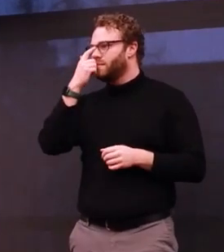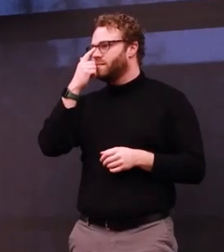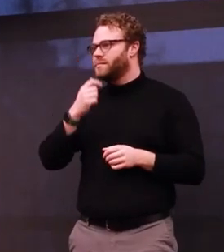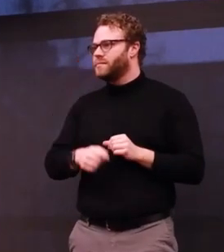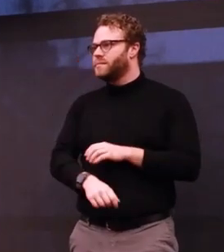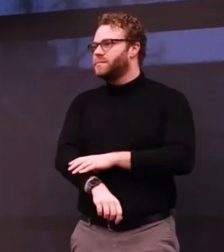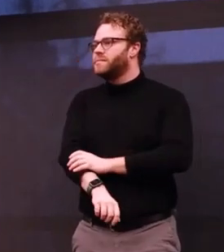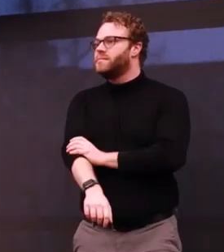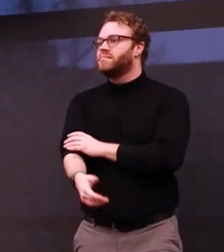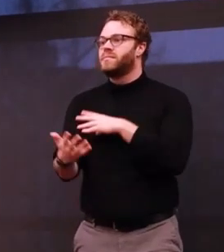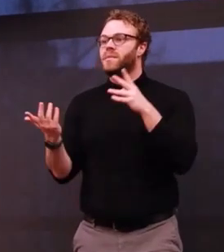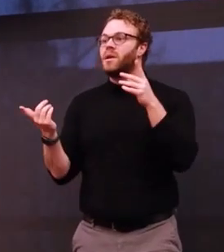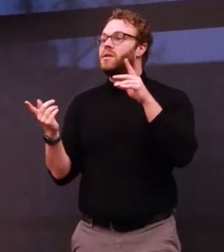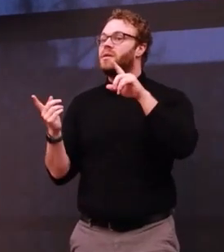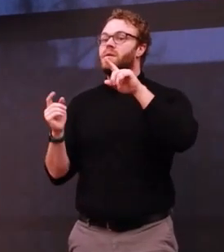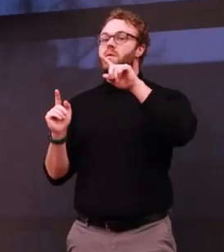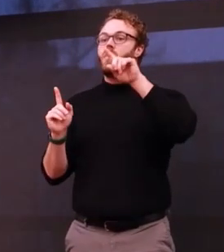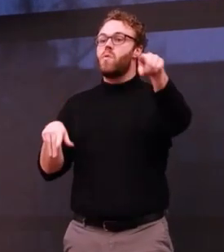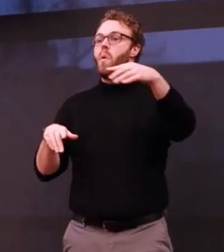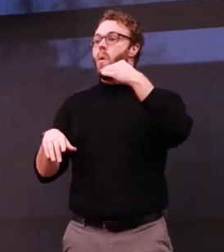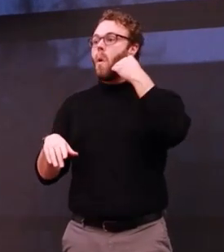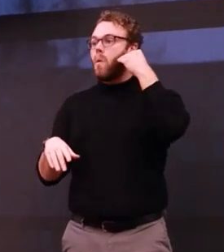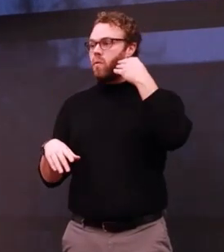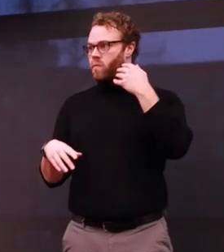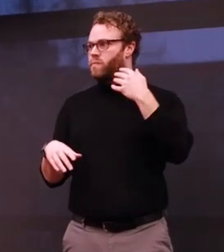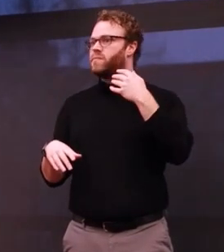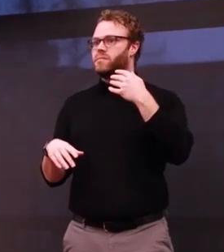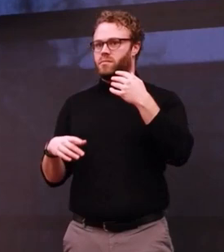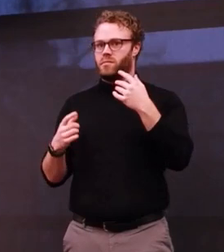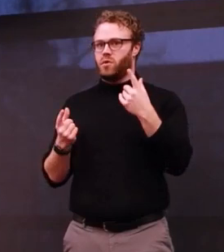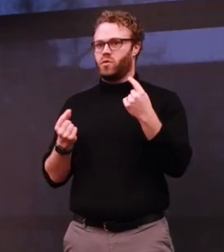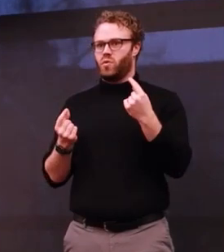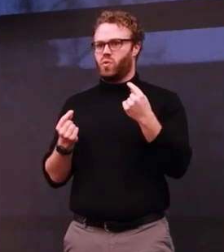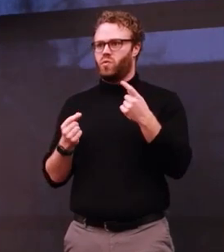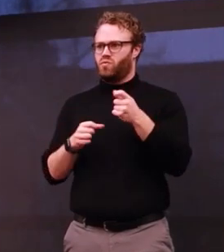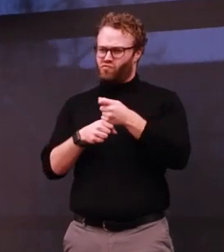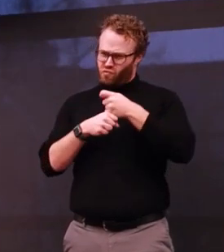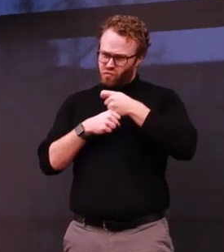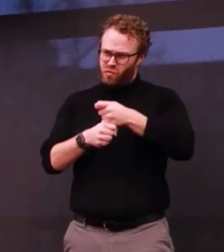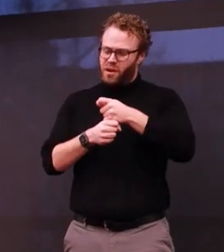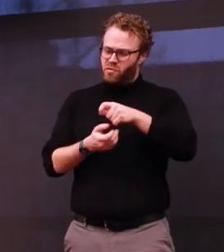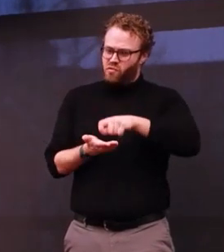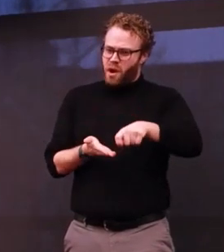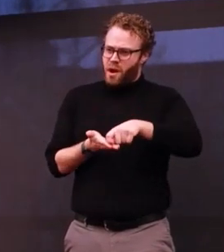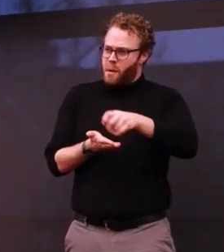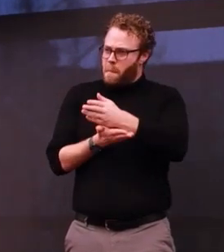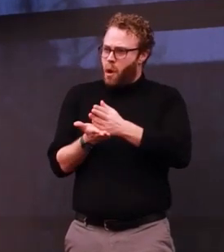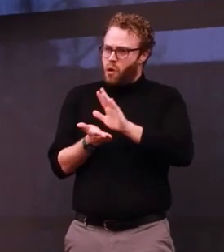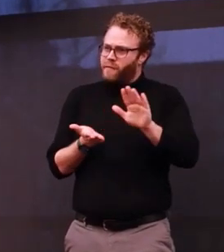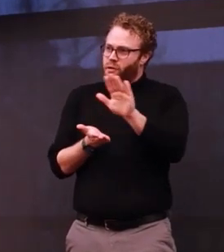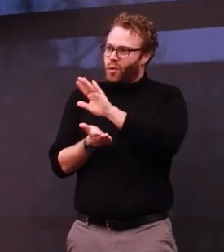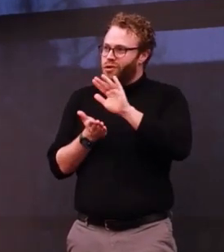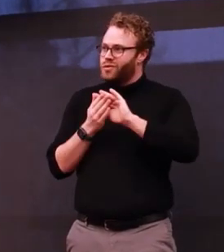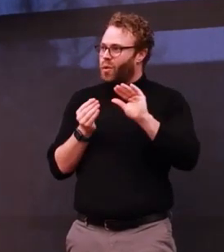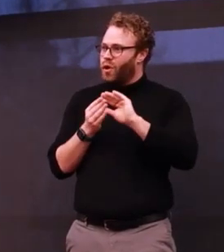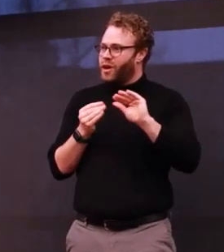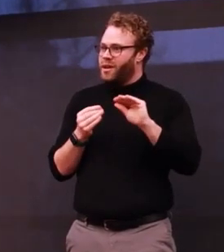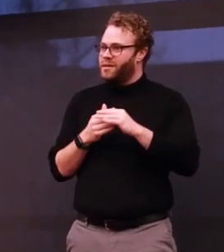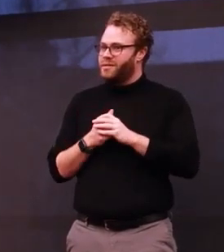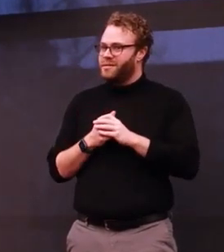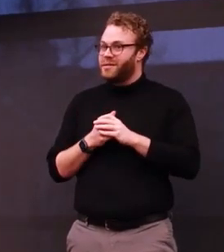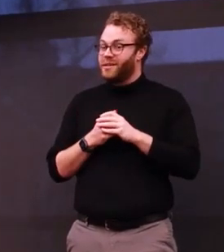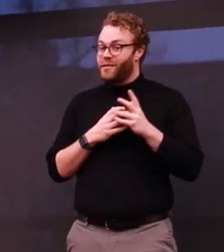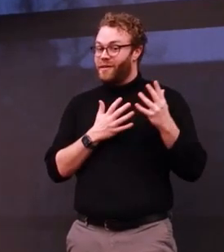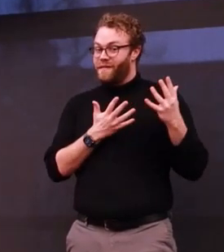When you go home, I want you to make a part of your story. And when you're done, if you would like